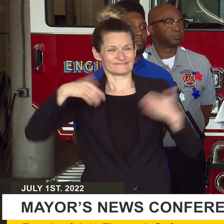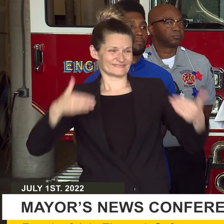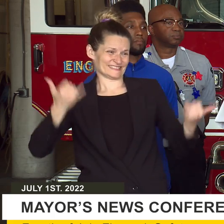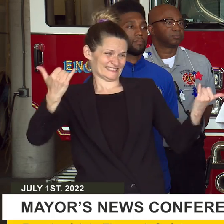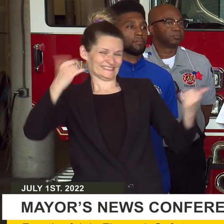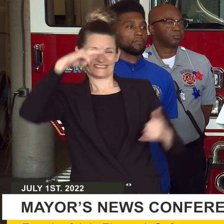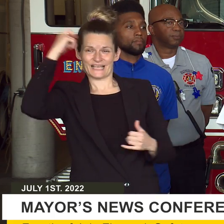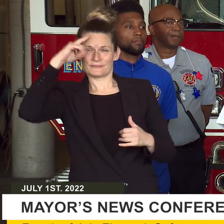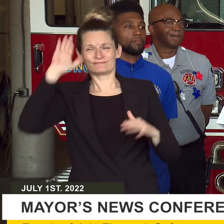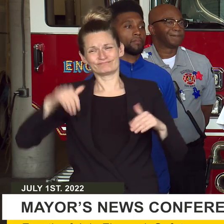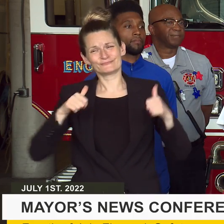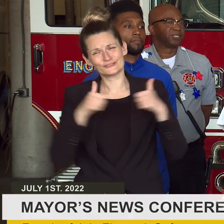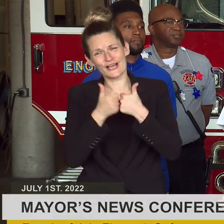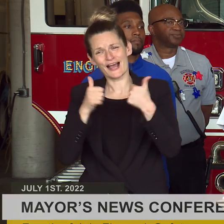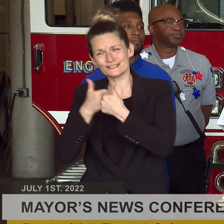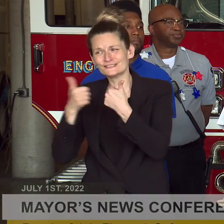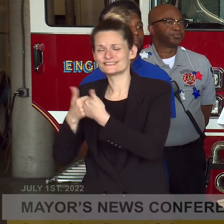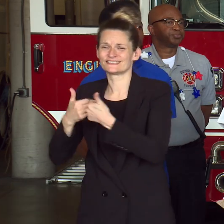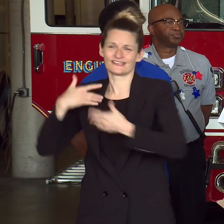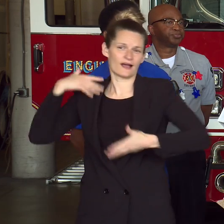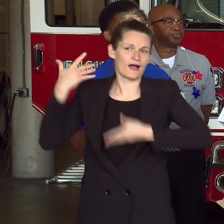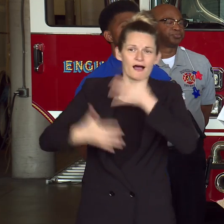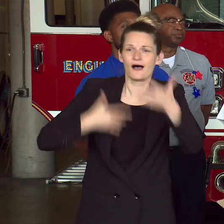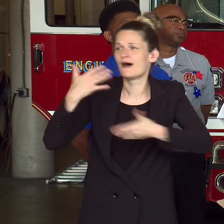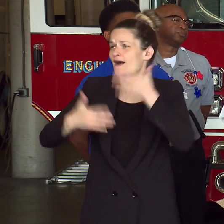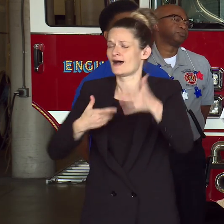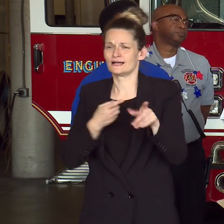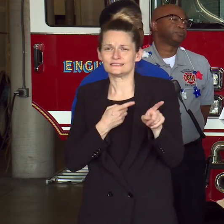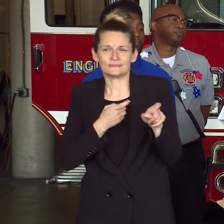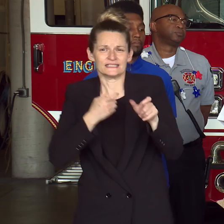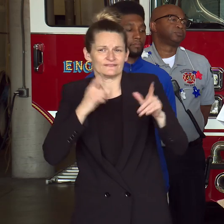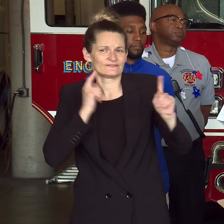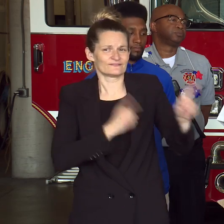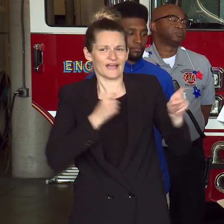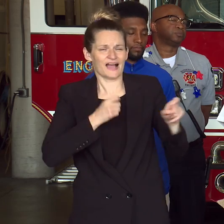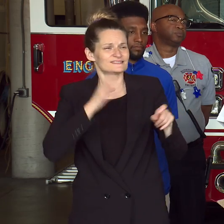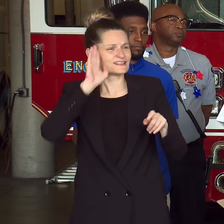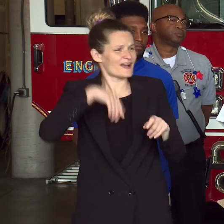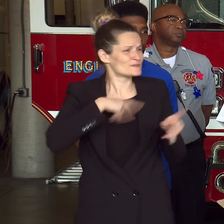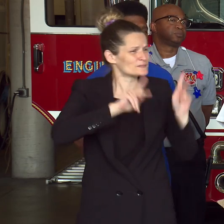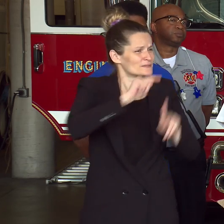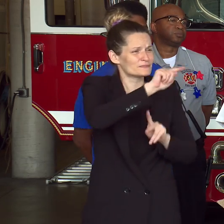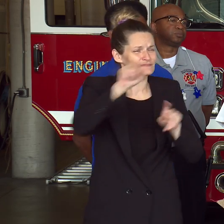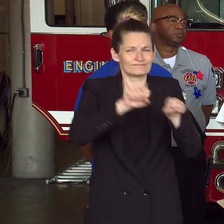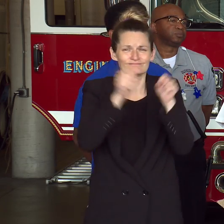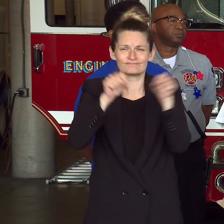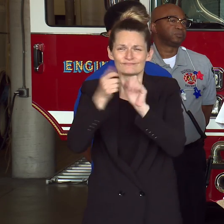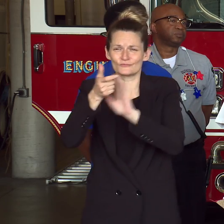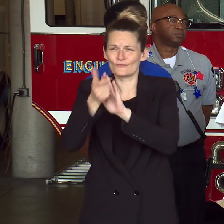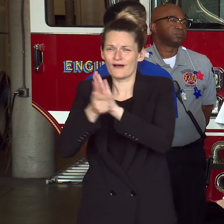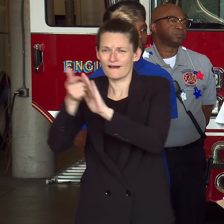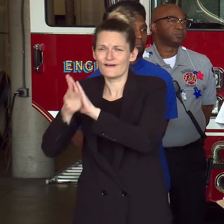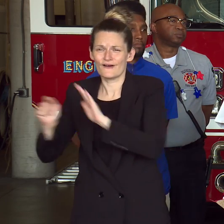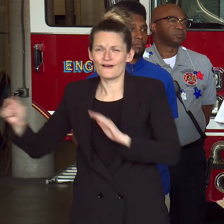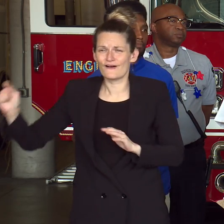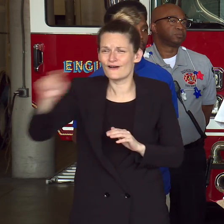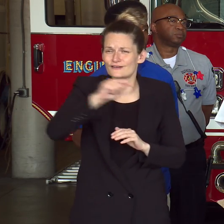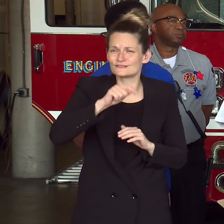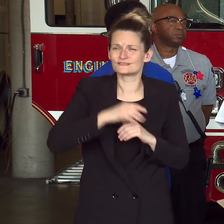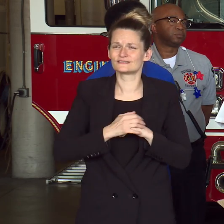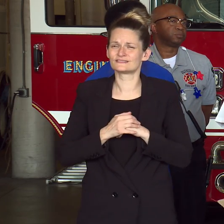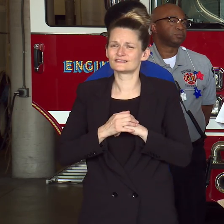tempo that calls for different approaches in addressing crime. Each of the nine districts each produce weekly crime plans that implement